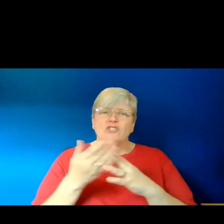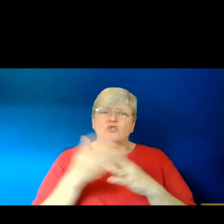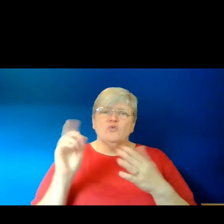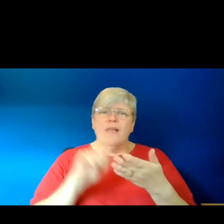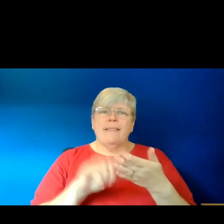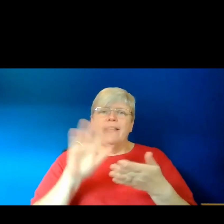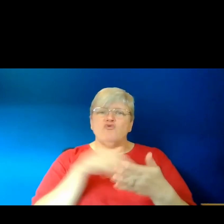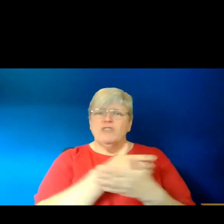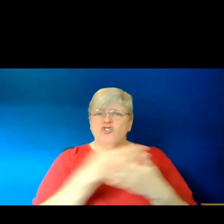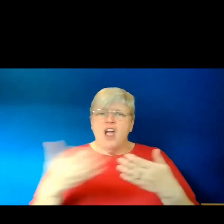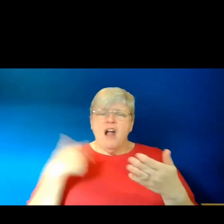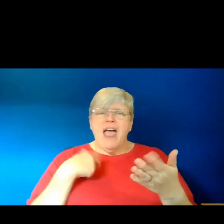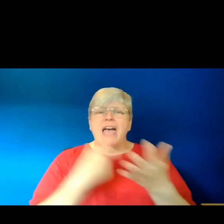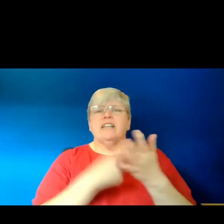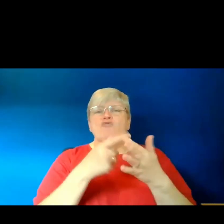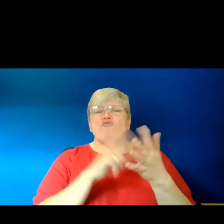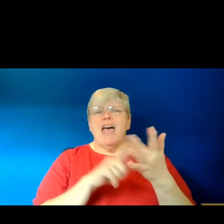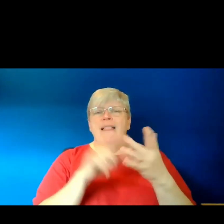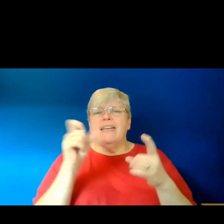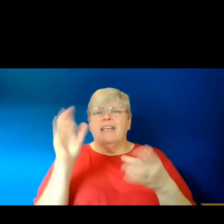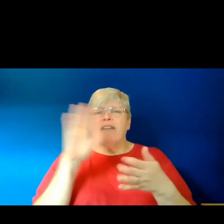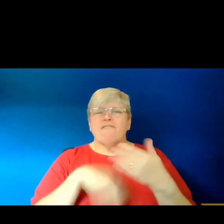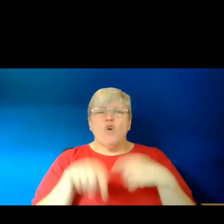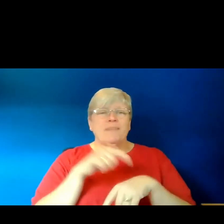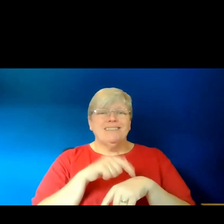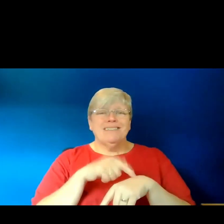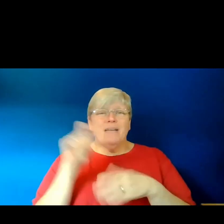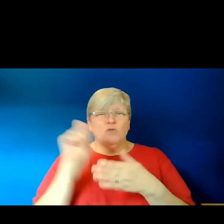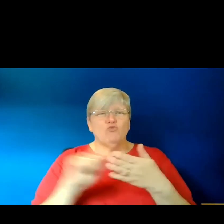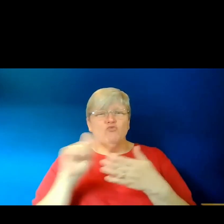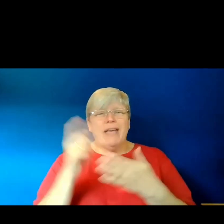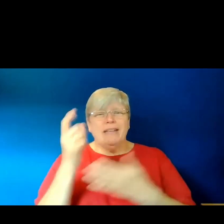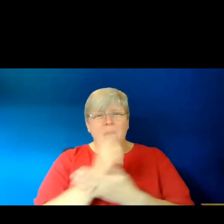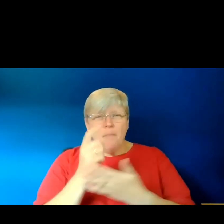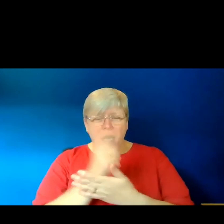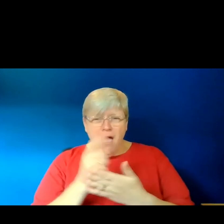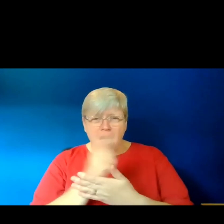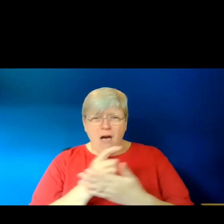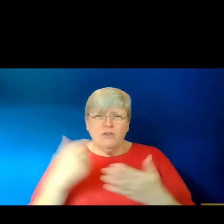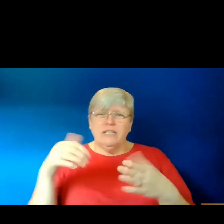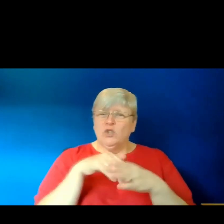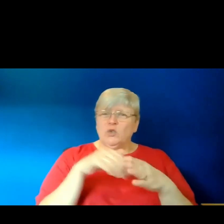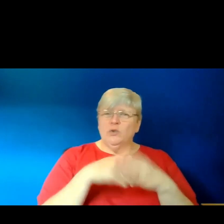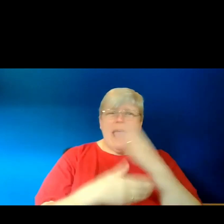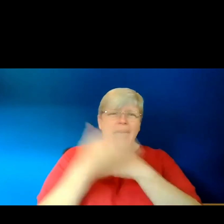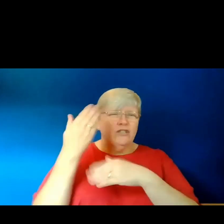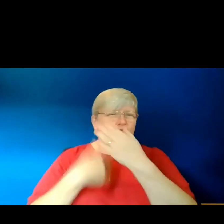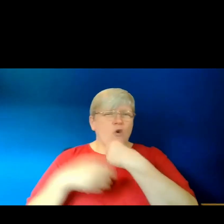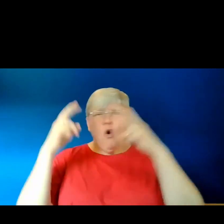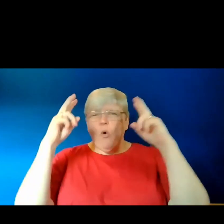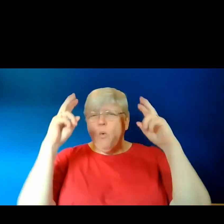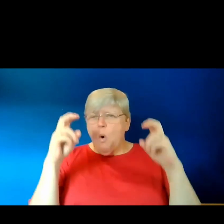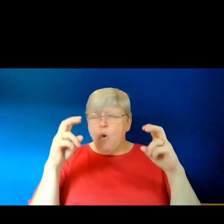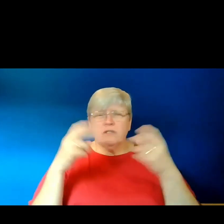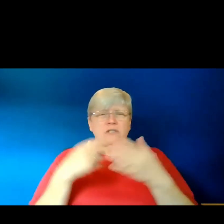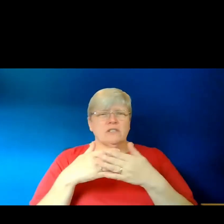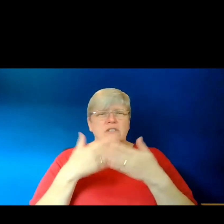time you're writing about. And these might include historical accounts, quotes, monuments,